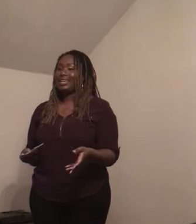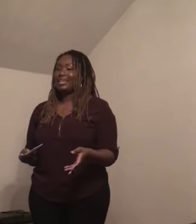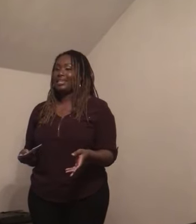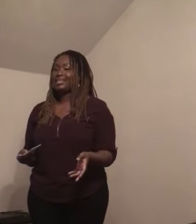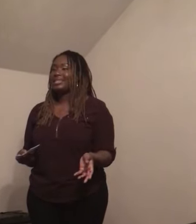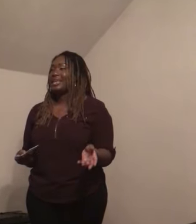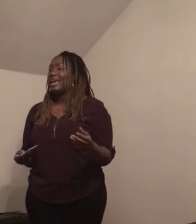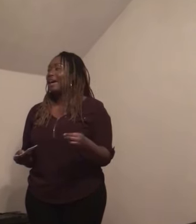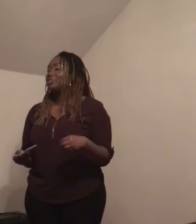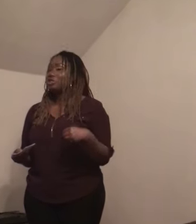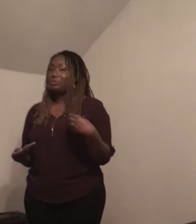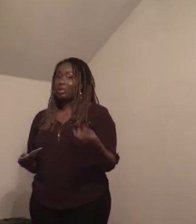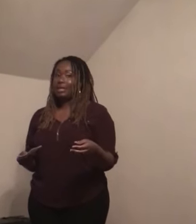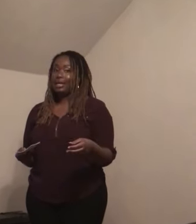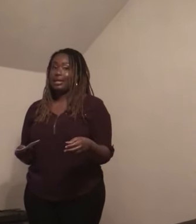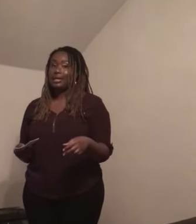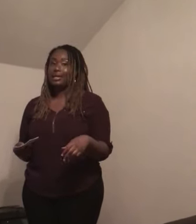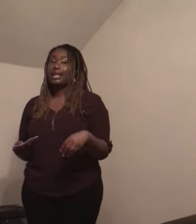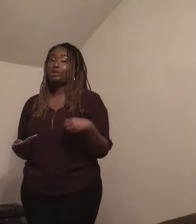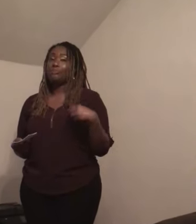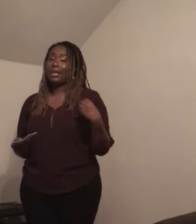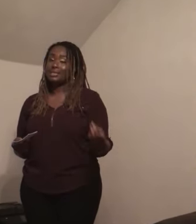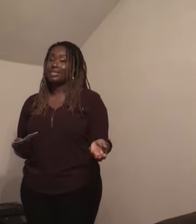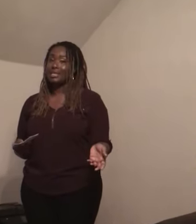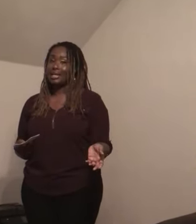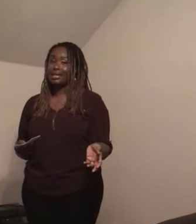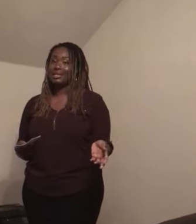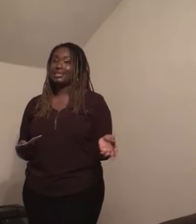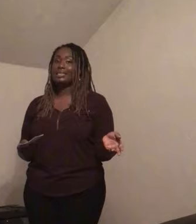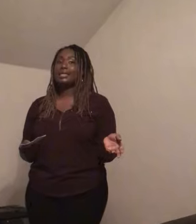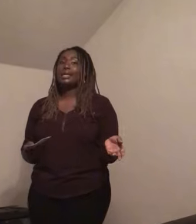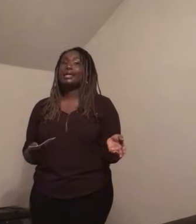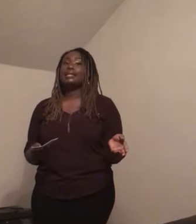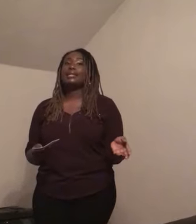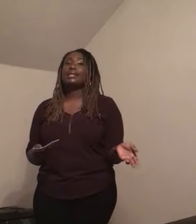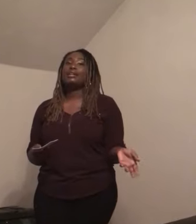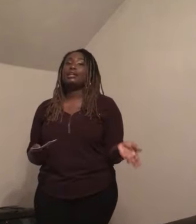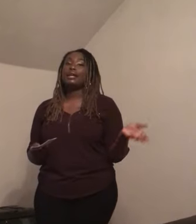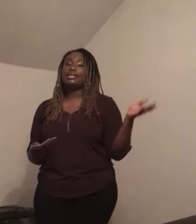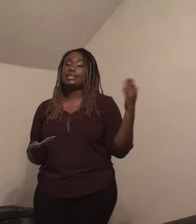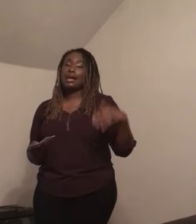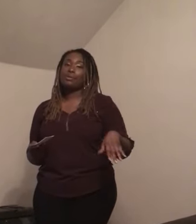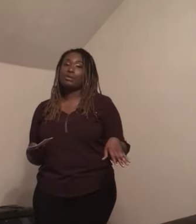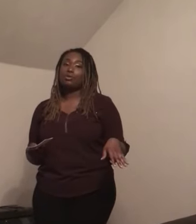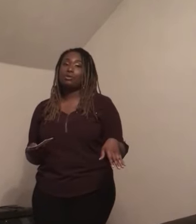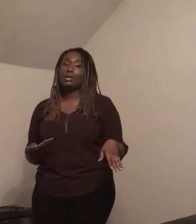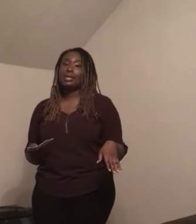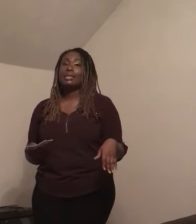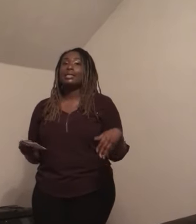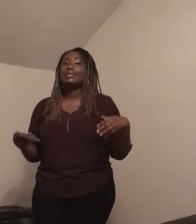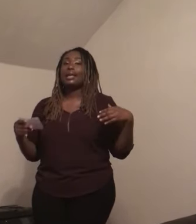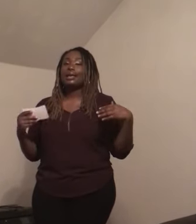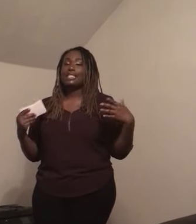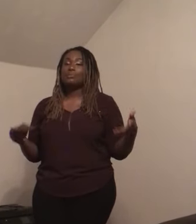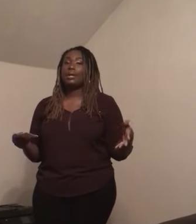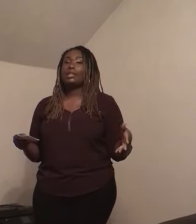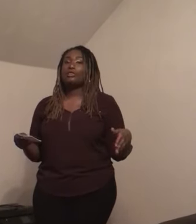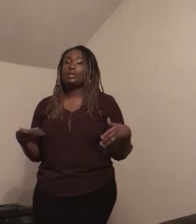age how to communicate and learn basic signs. And then, as time goes on, they can expand their